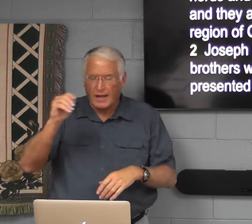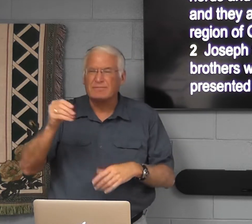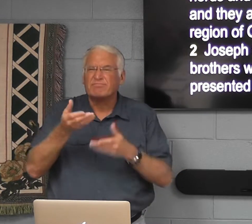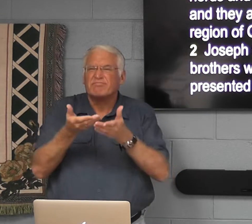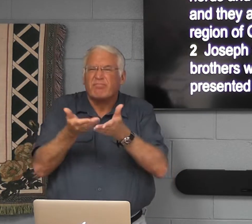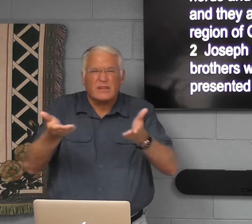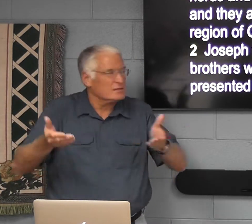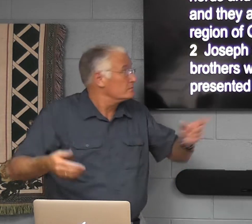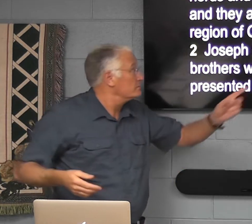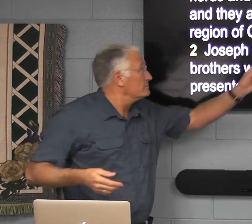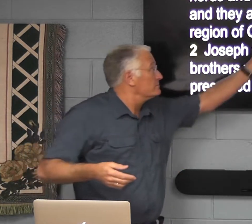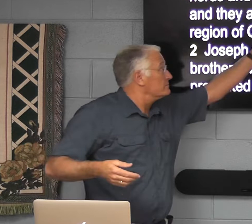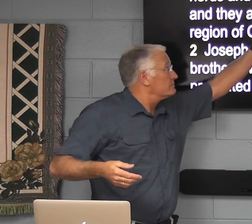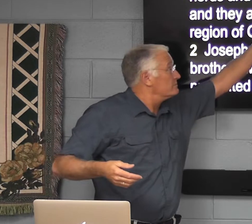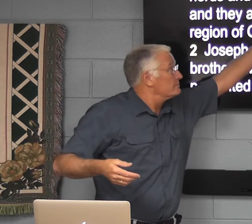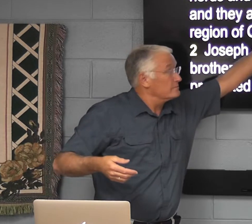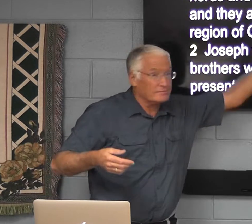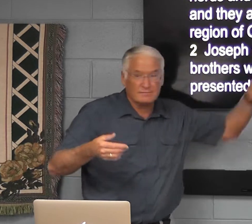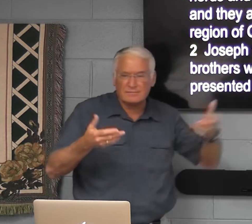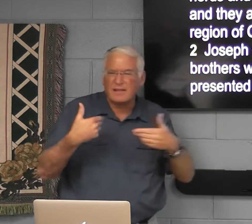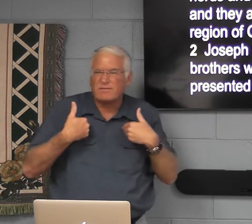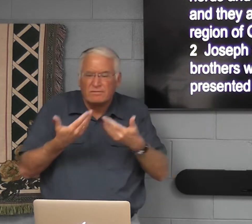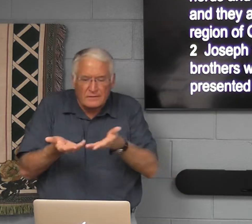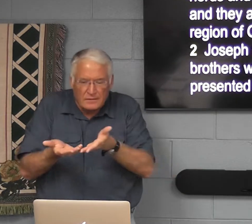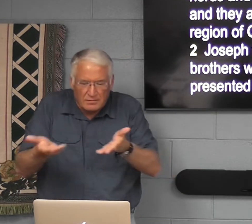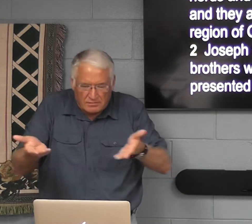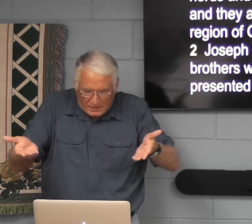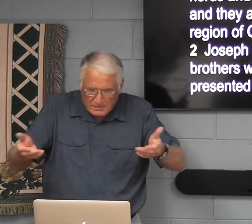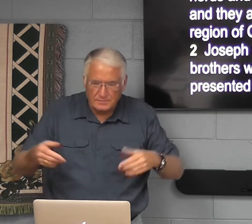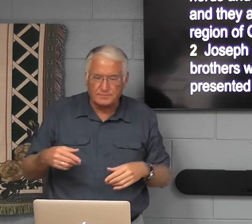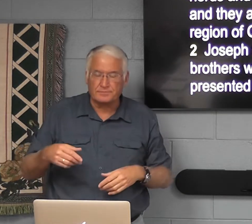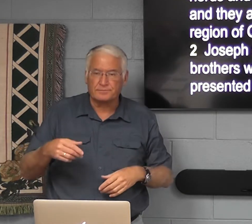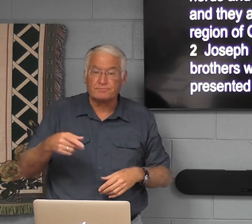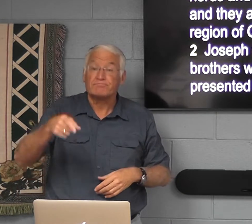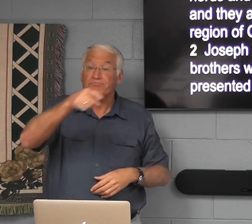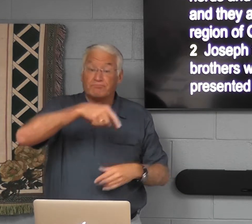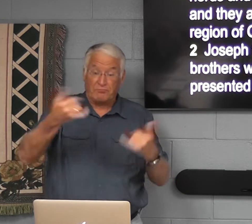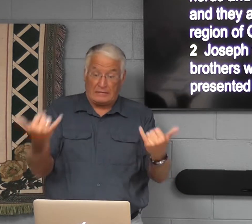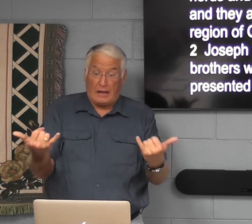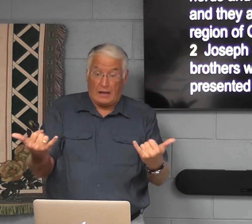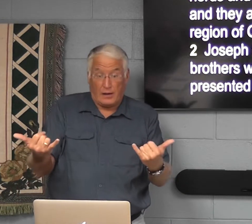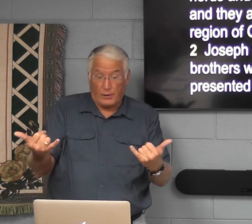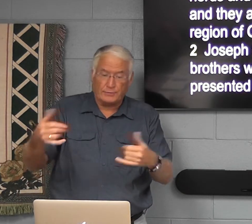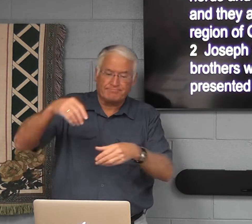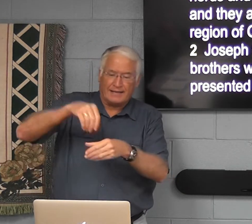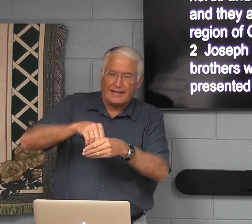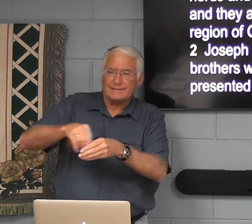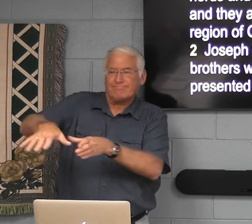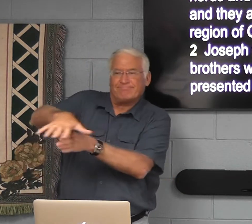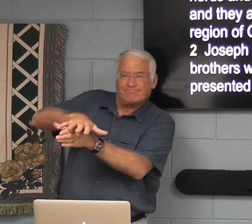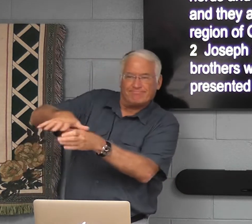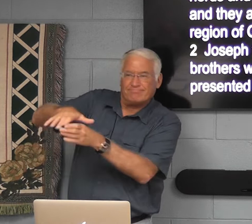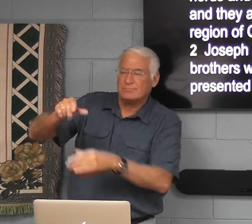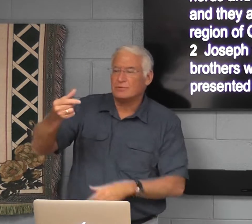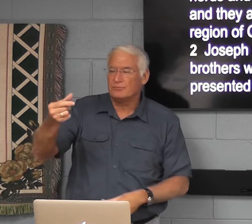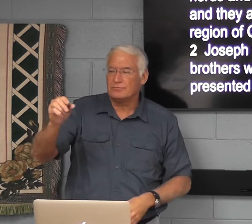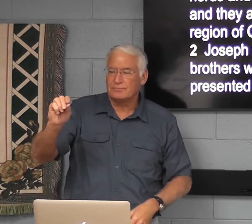and possessions, which are things, and now they are in the region